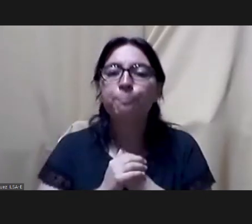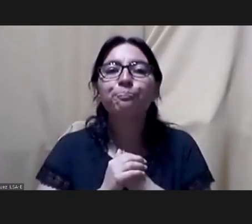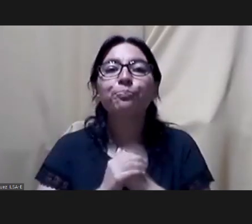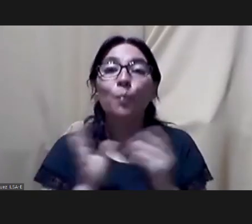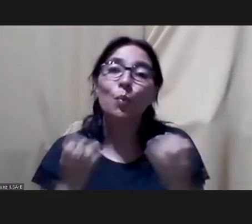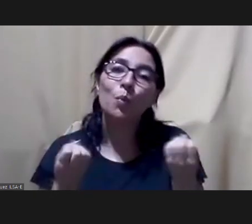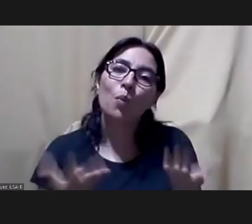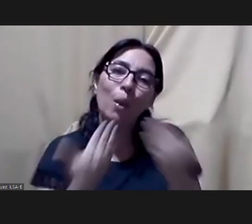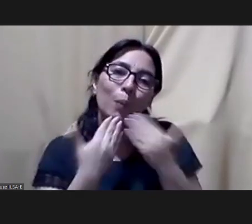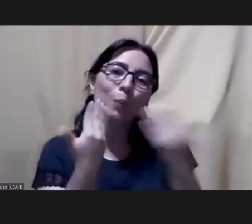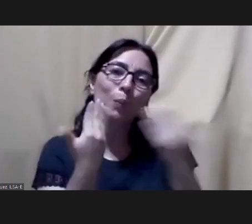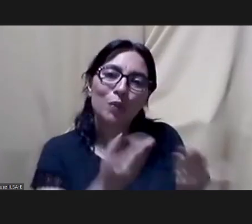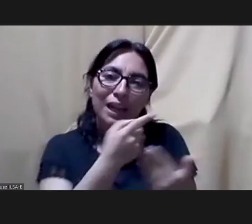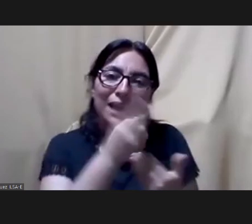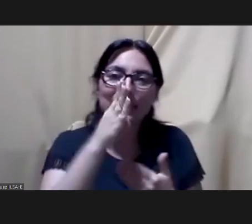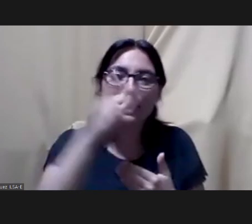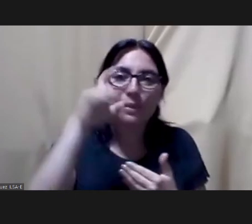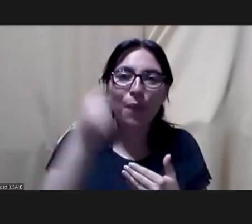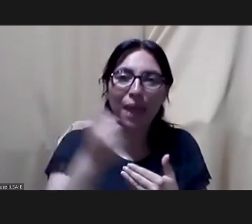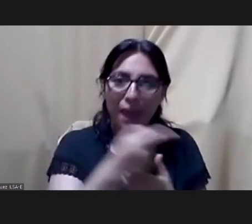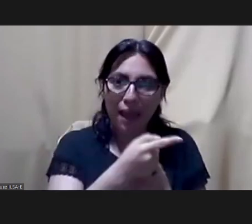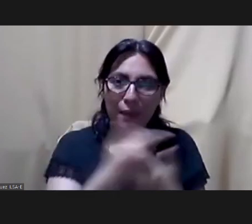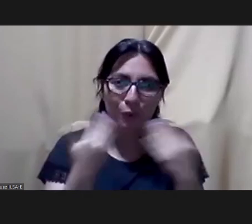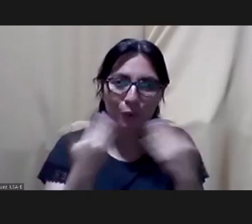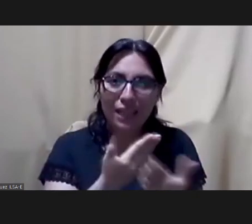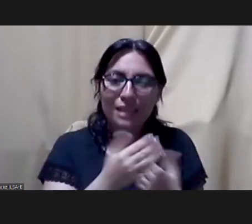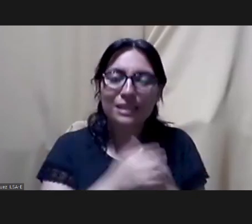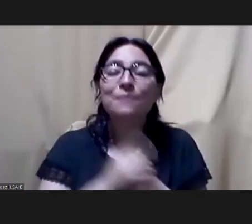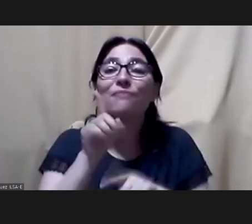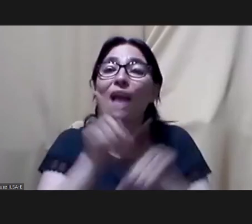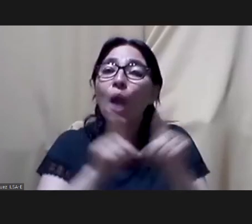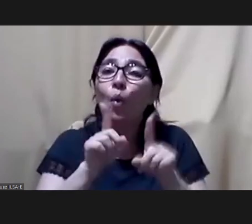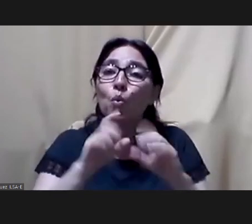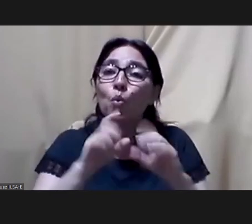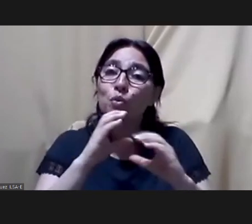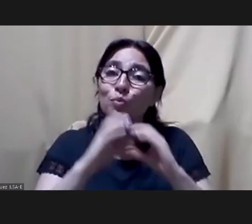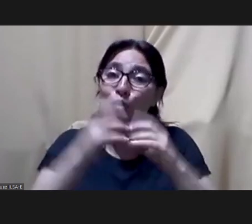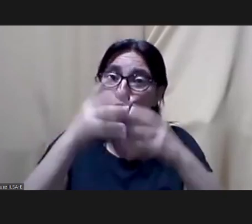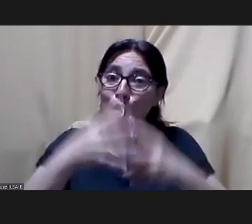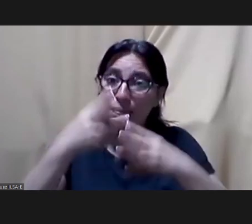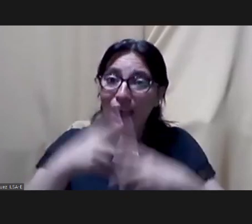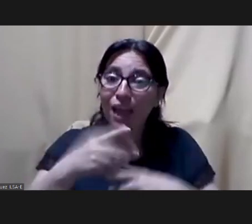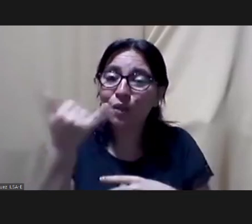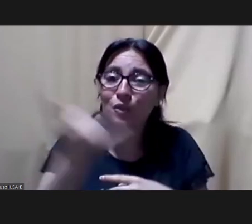well thank you very much Bea there are some more comments